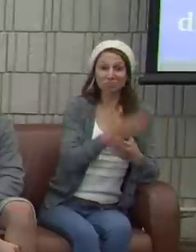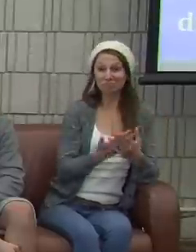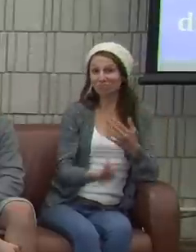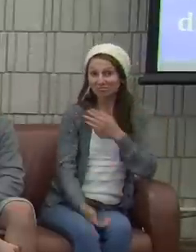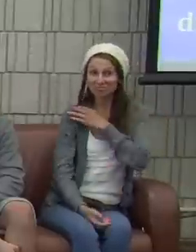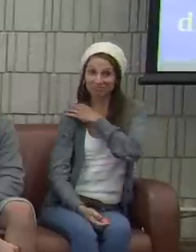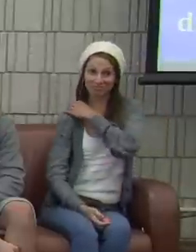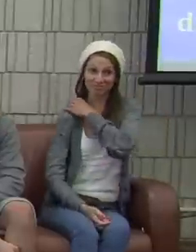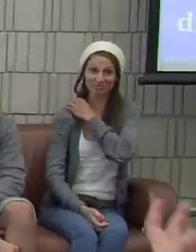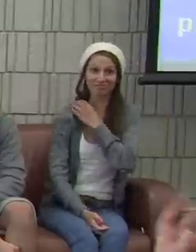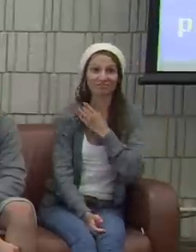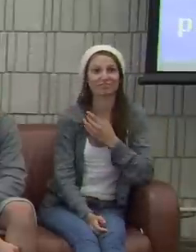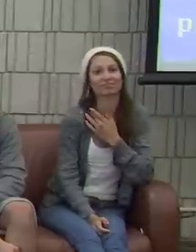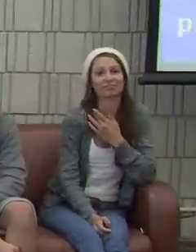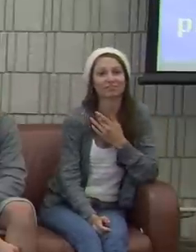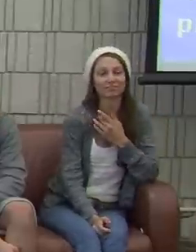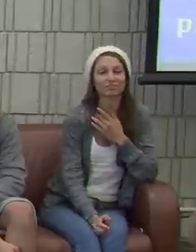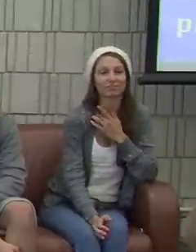used signs for various plays, and it didn't bother anyone.